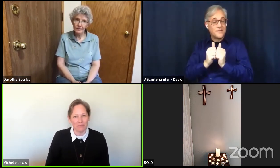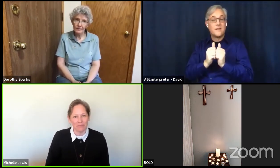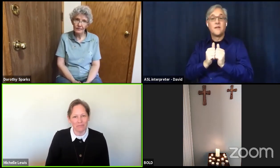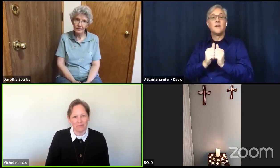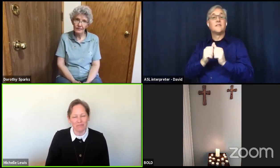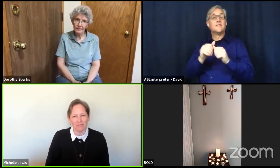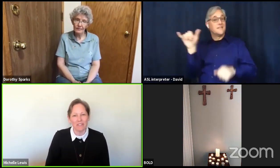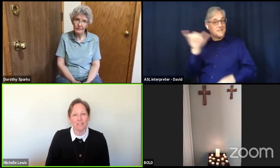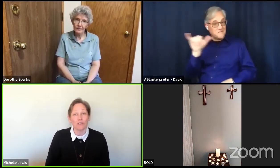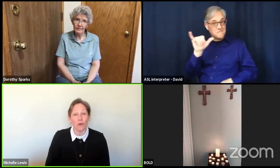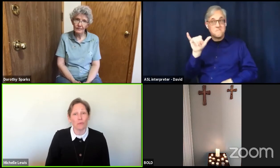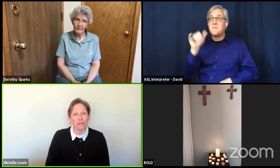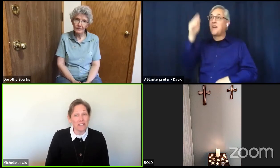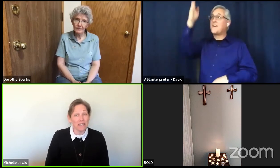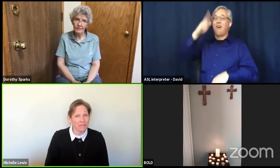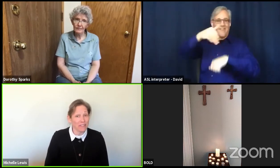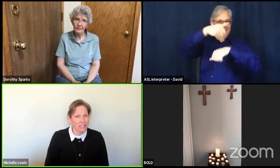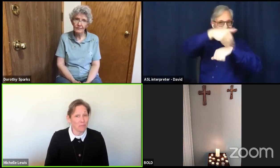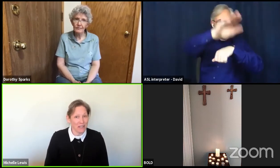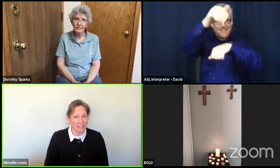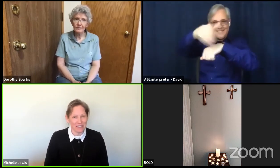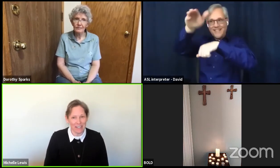so receive this blessing now